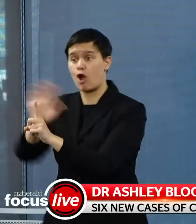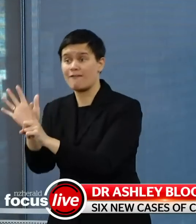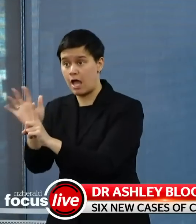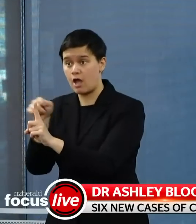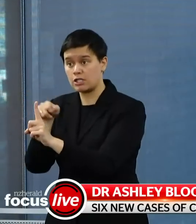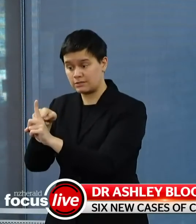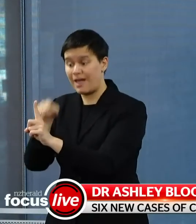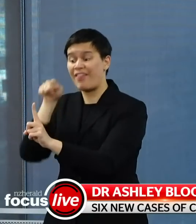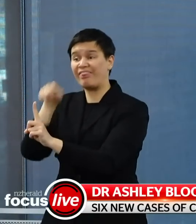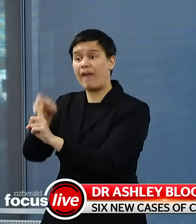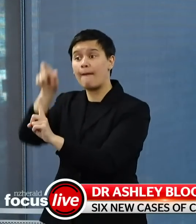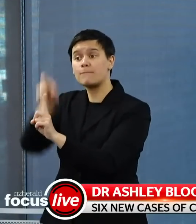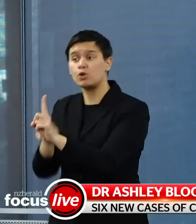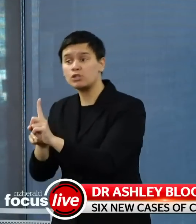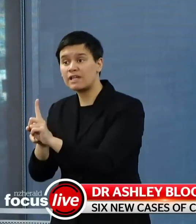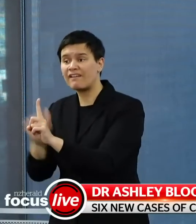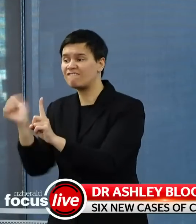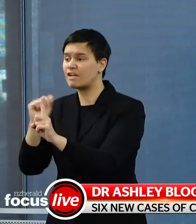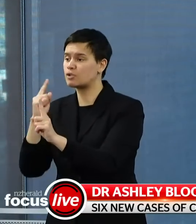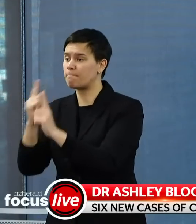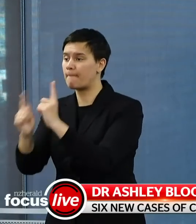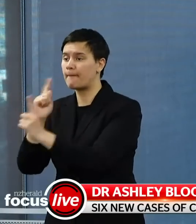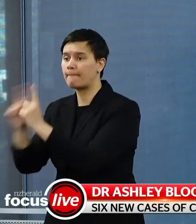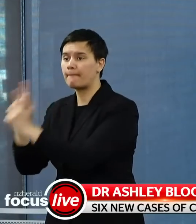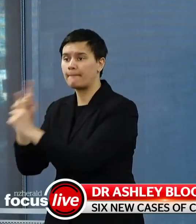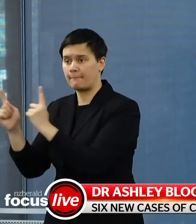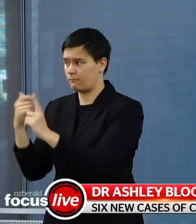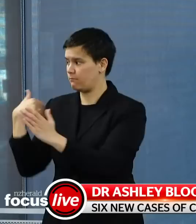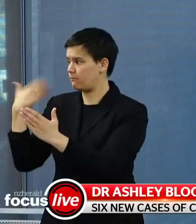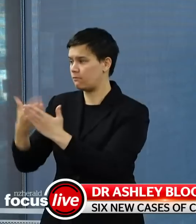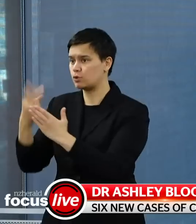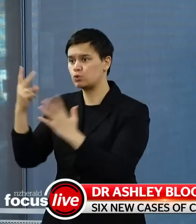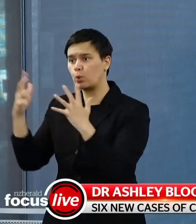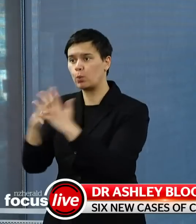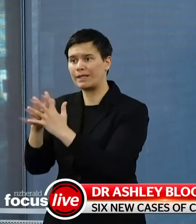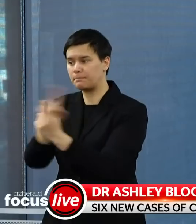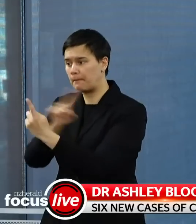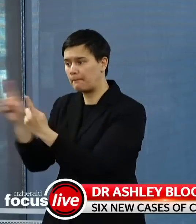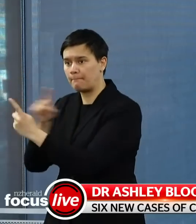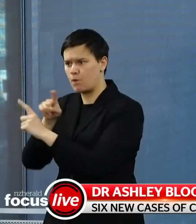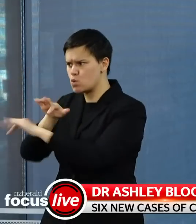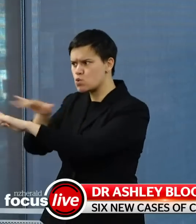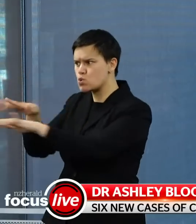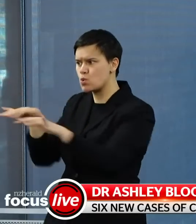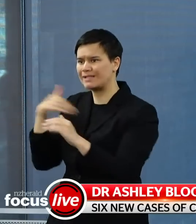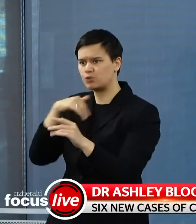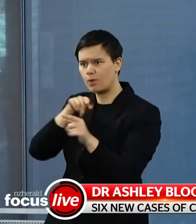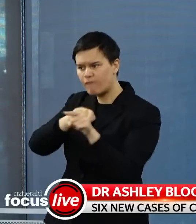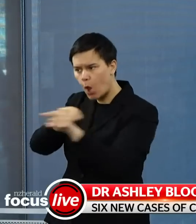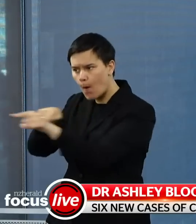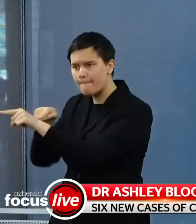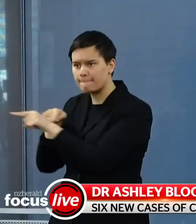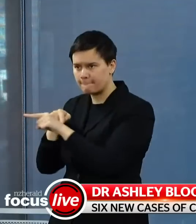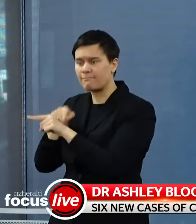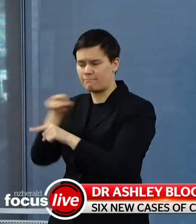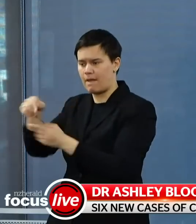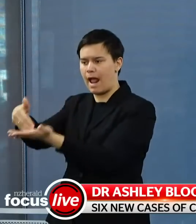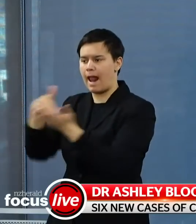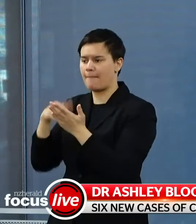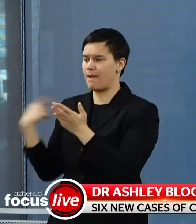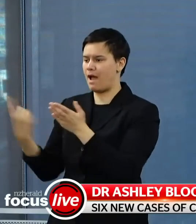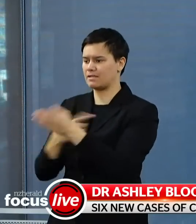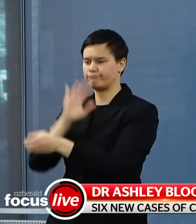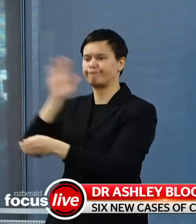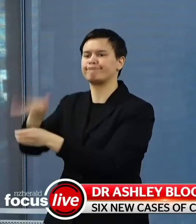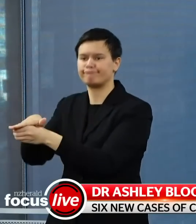trace everybody who may have had contact with that person and this is crucial to stopping further spread. Ultimately though